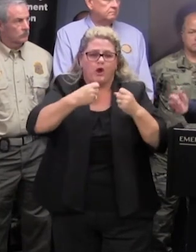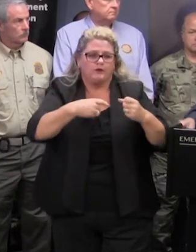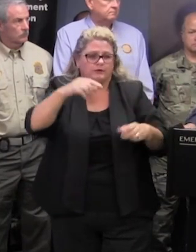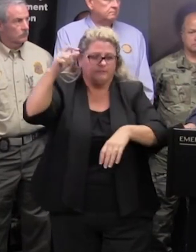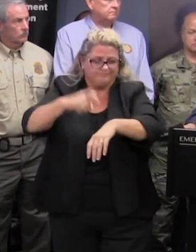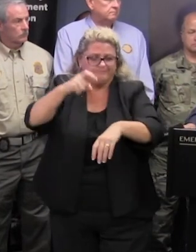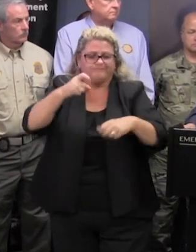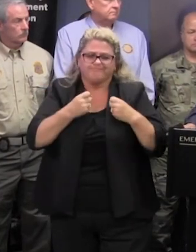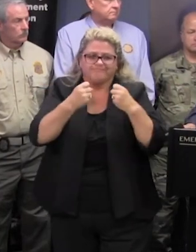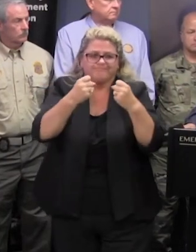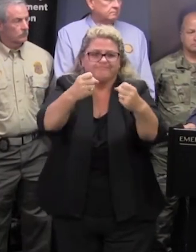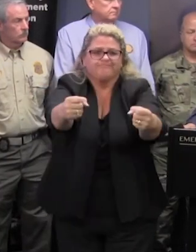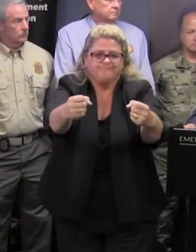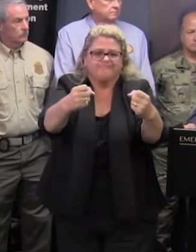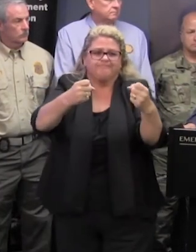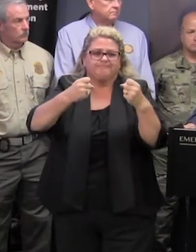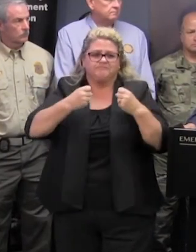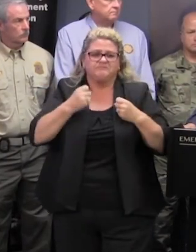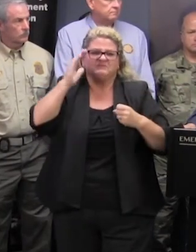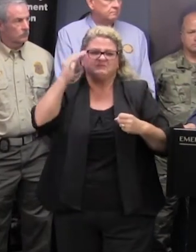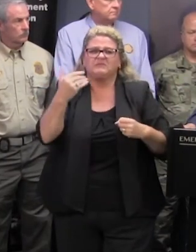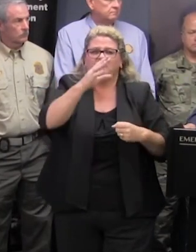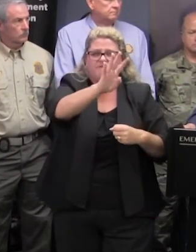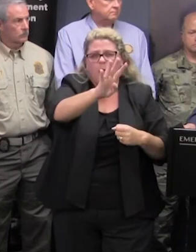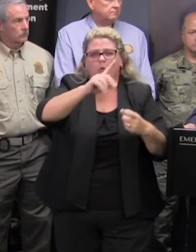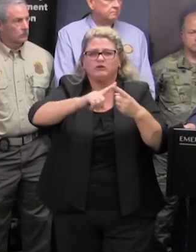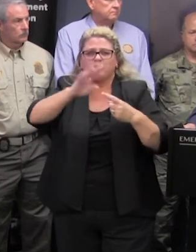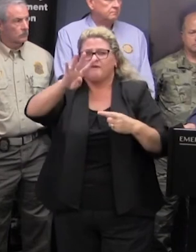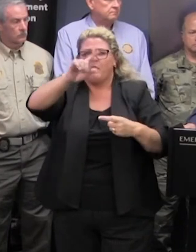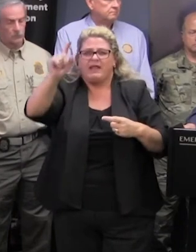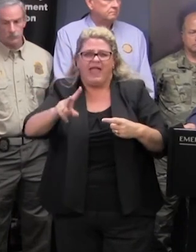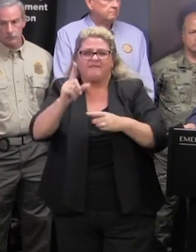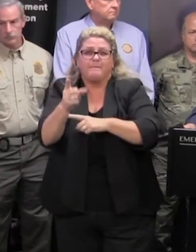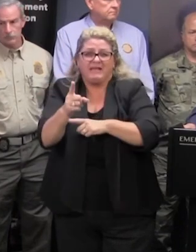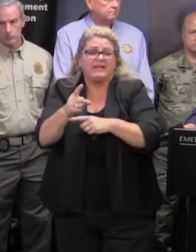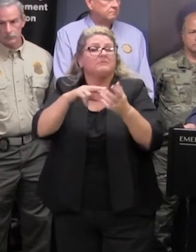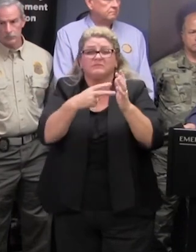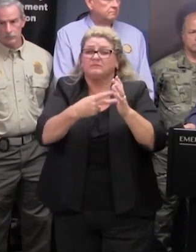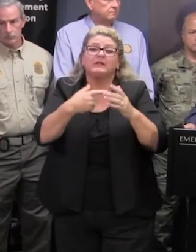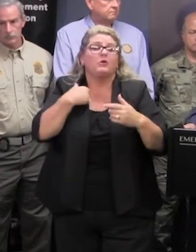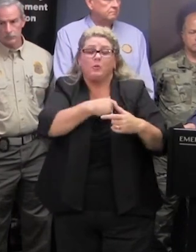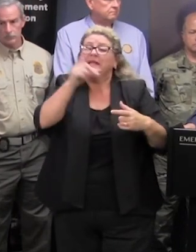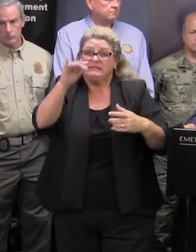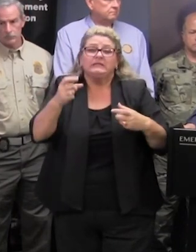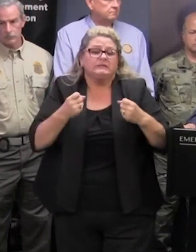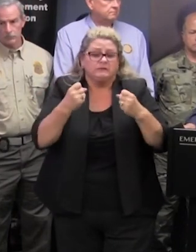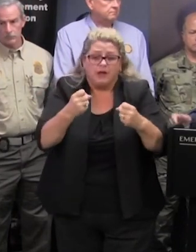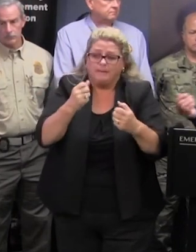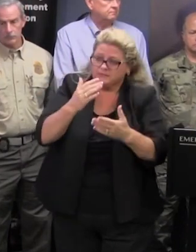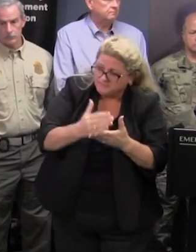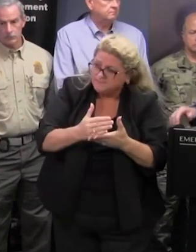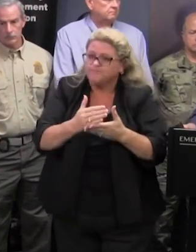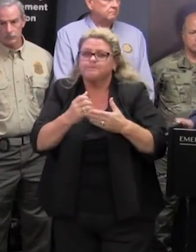of these kinds of questions and it's about a four four and a half minute even with a couple of stops during the time for emergency